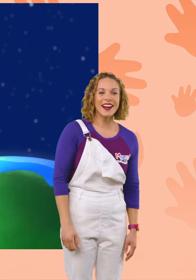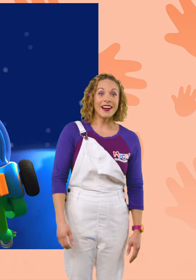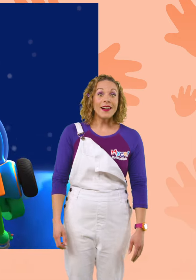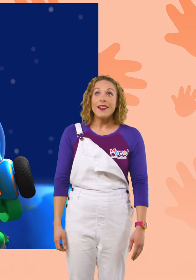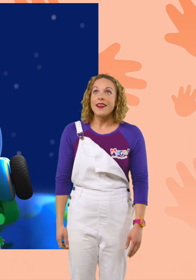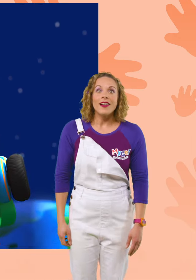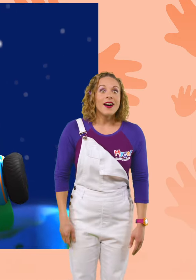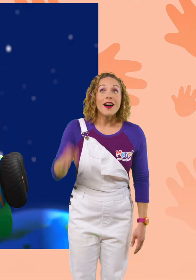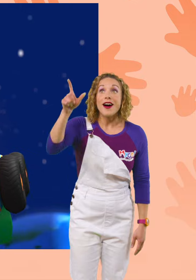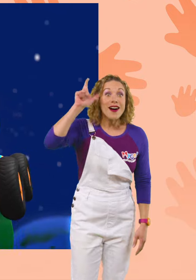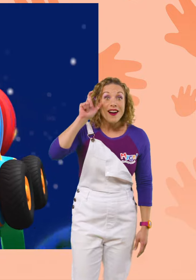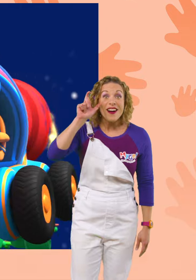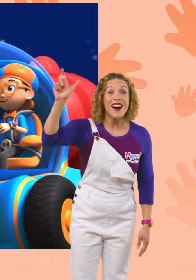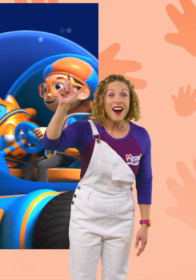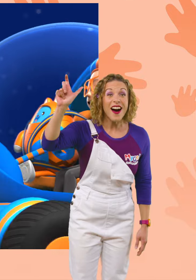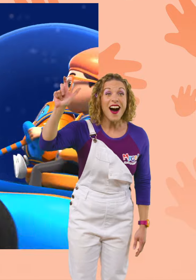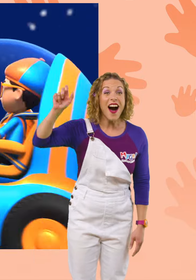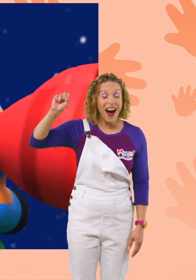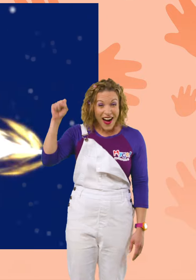And there's the moon! Yeah!